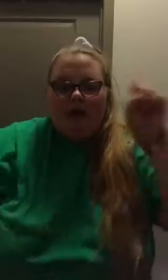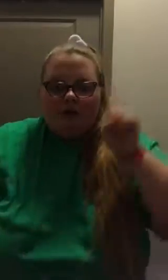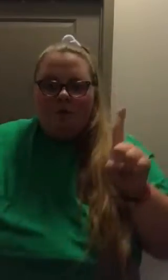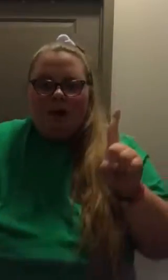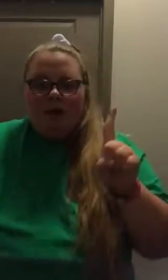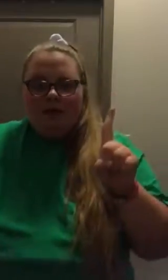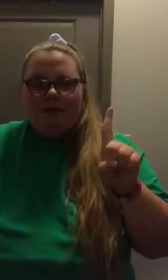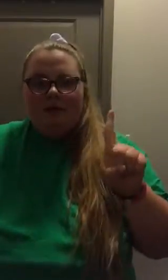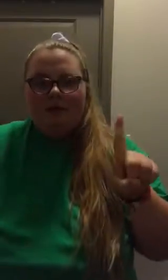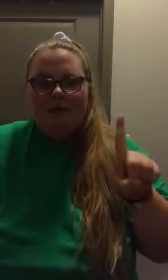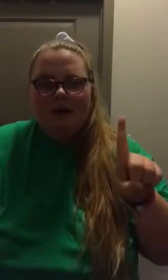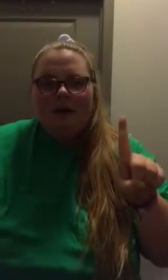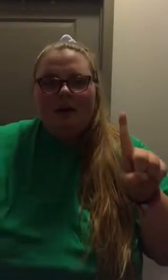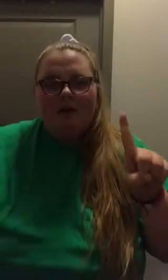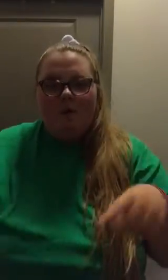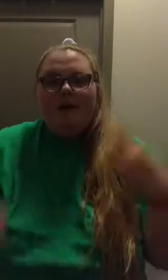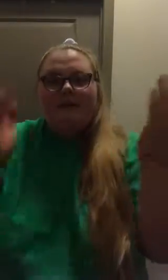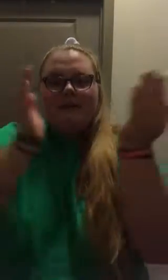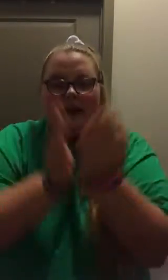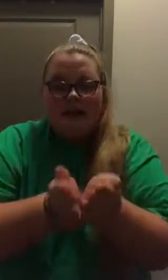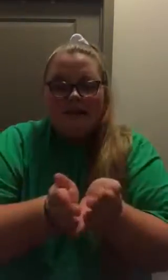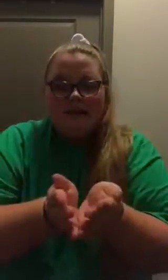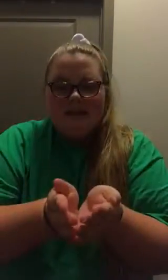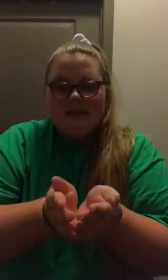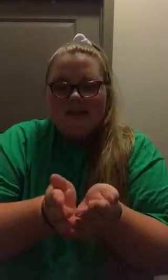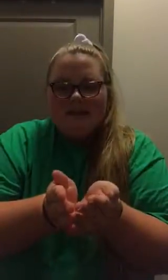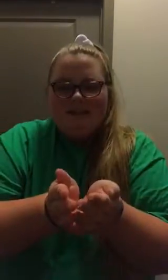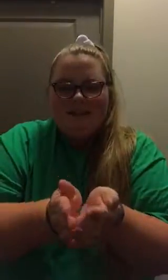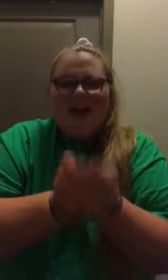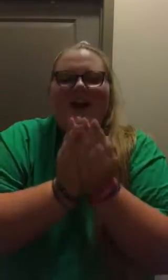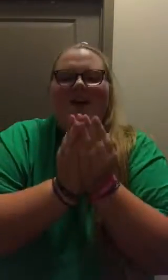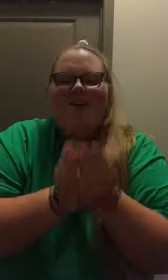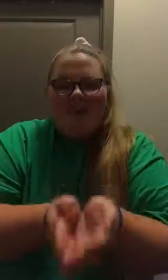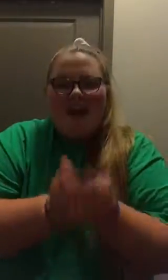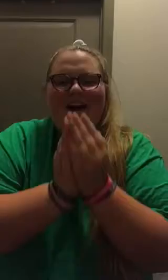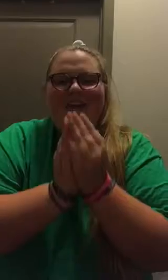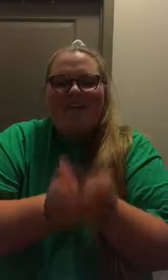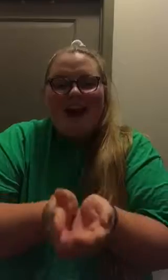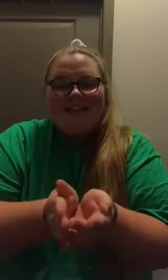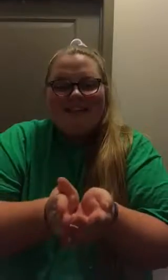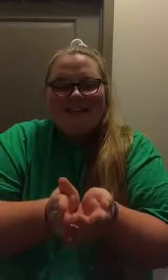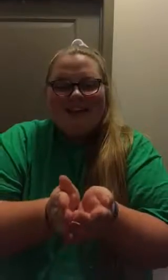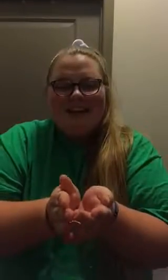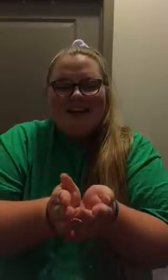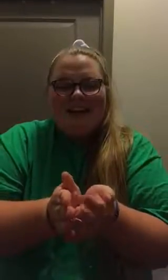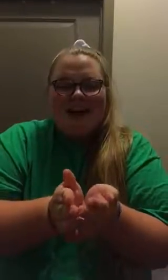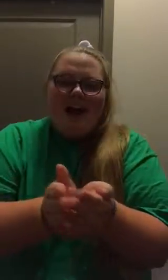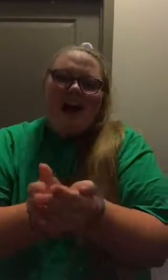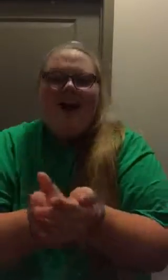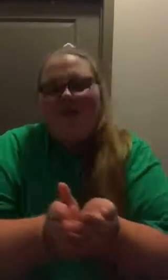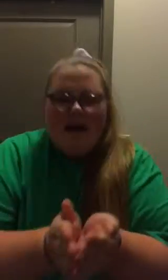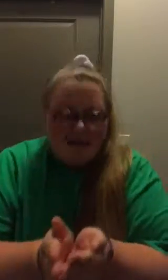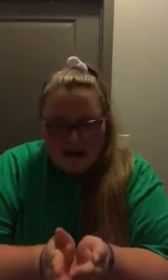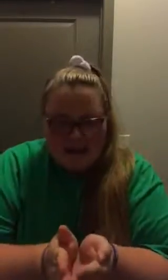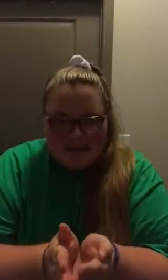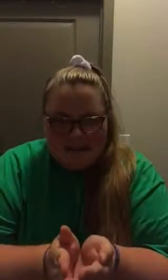that twig, there was a nest A rare nest, a ratlin' nest